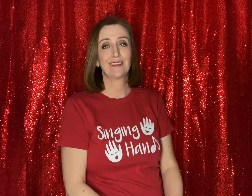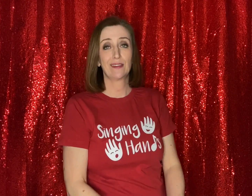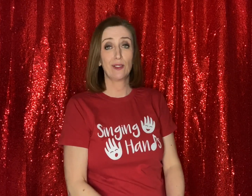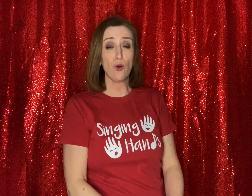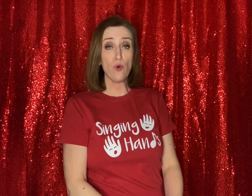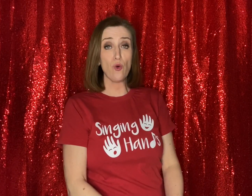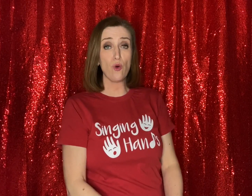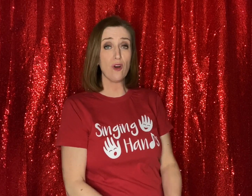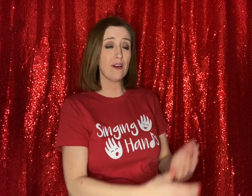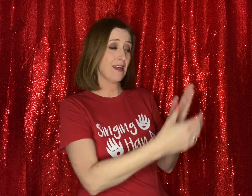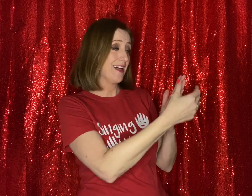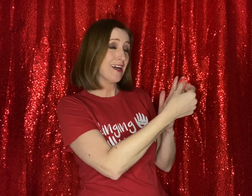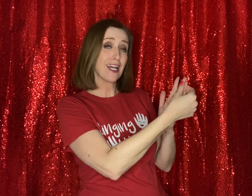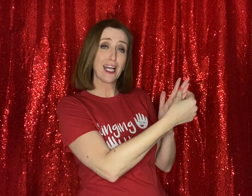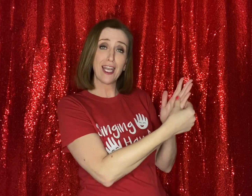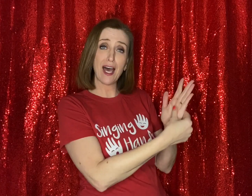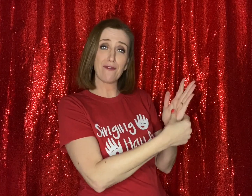Or gloves.